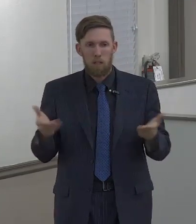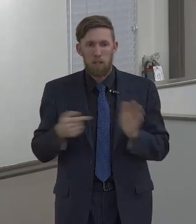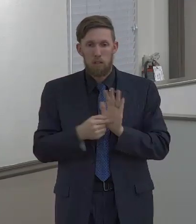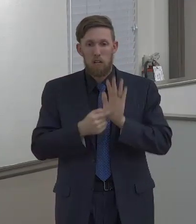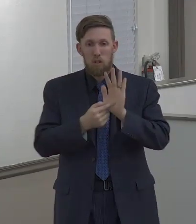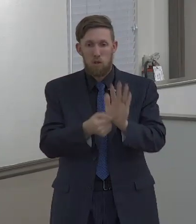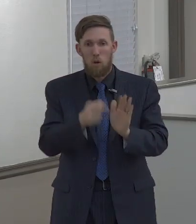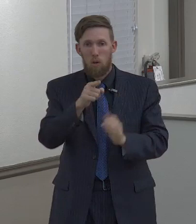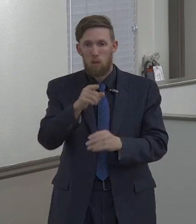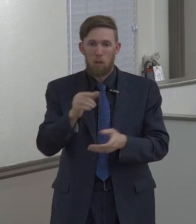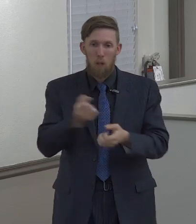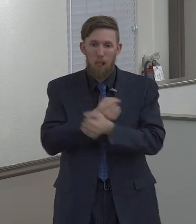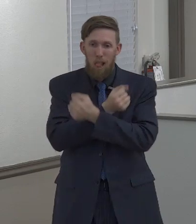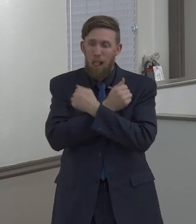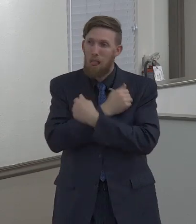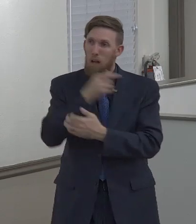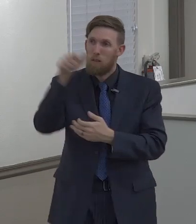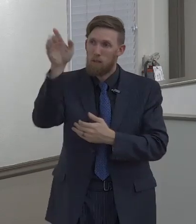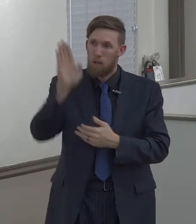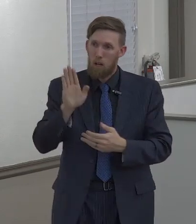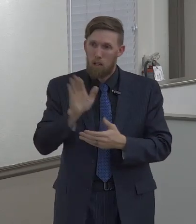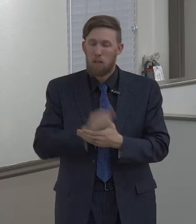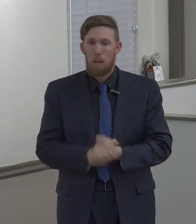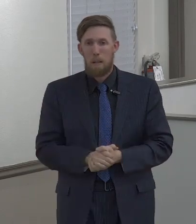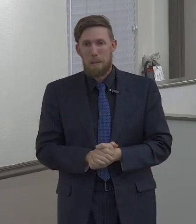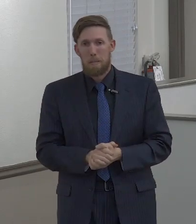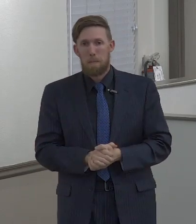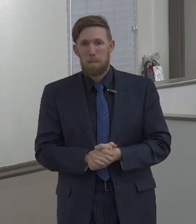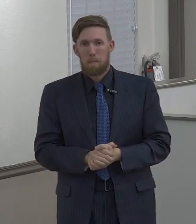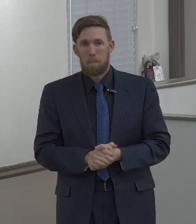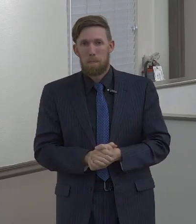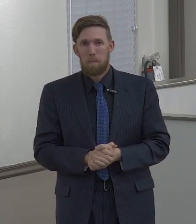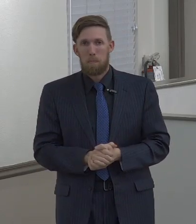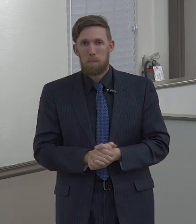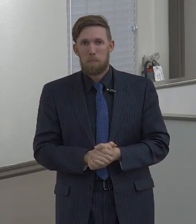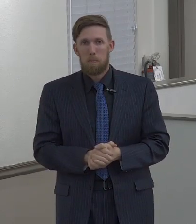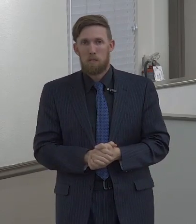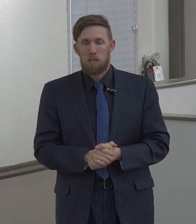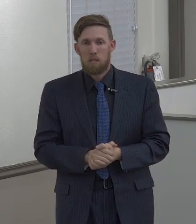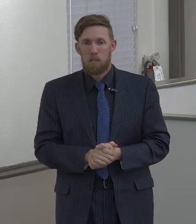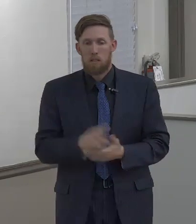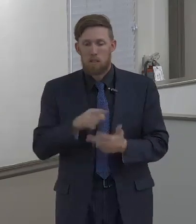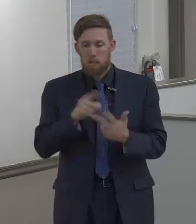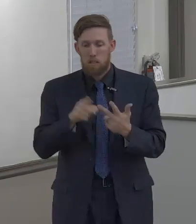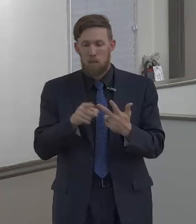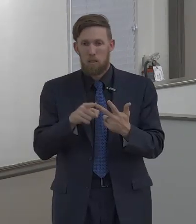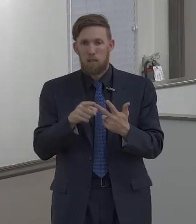there actions are there sacrifices that you make in love towards God